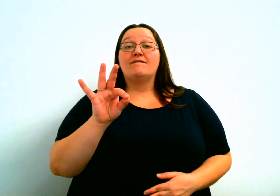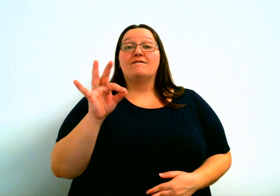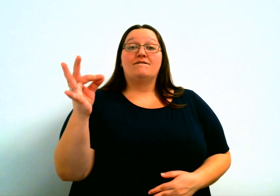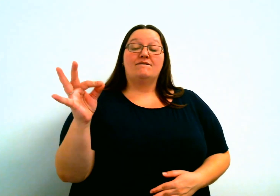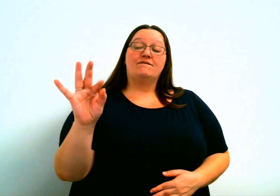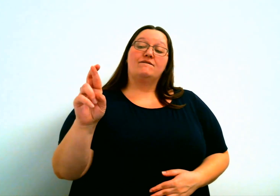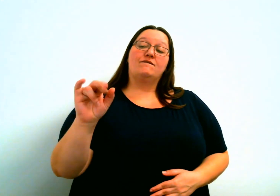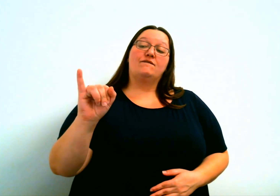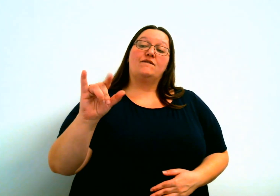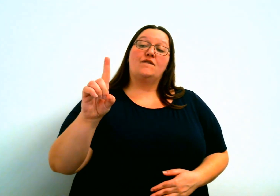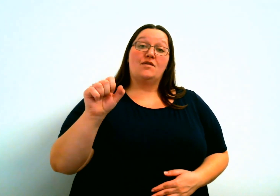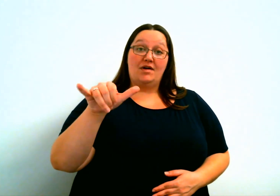You know who I'm talking about.